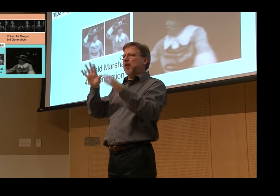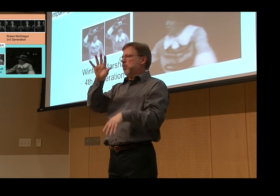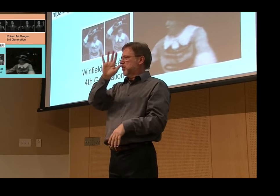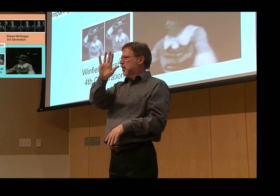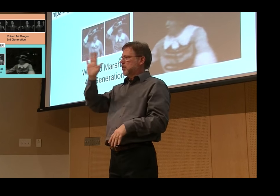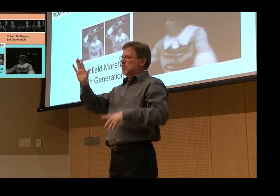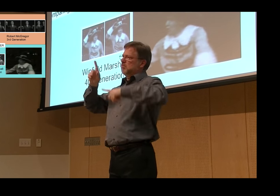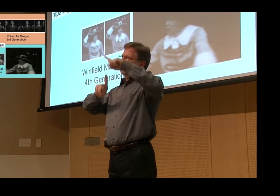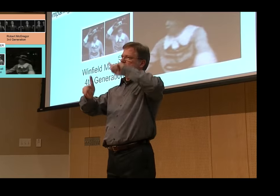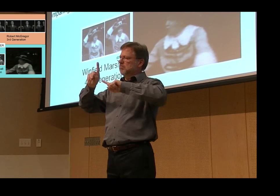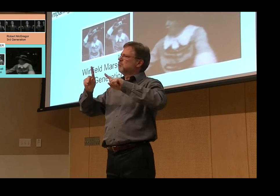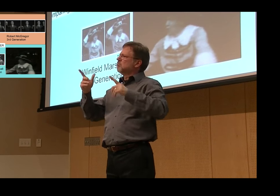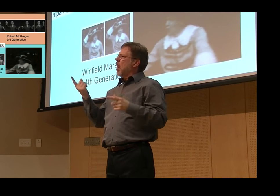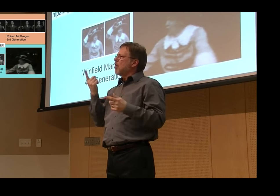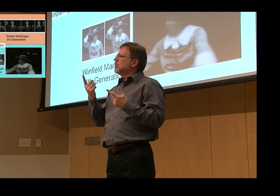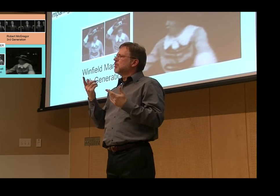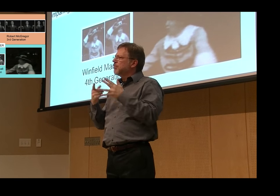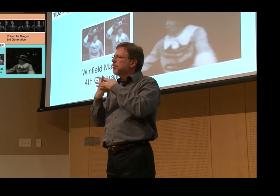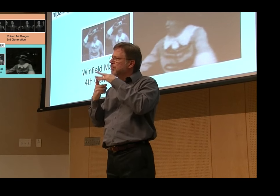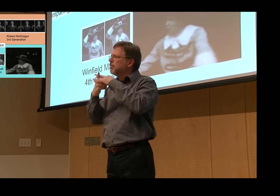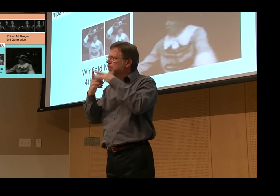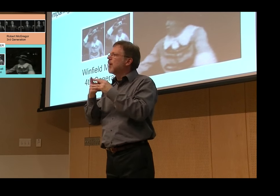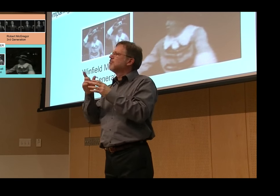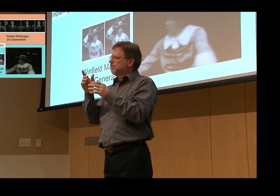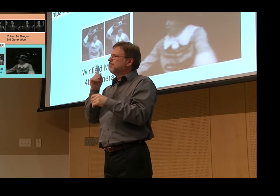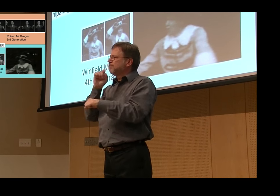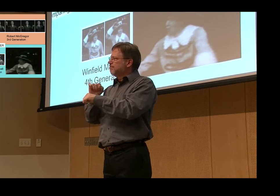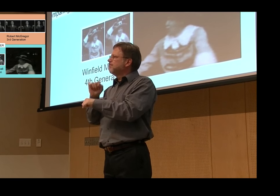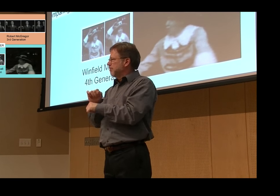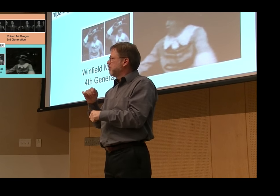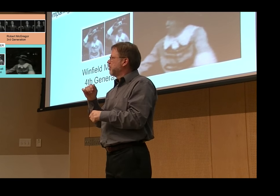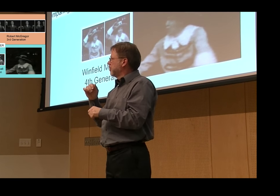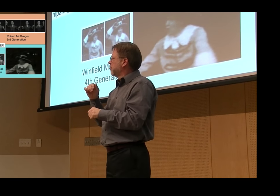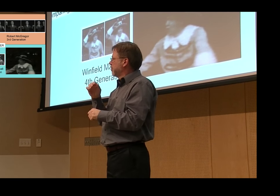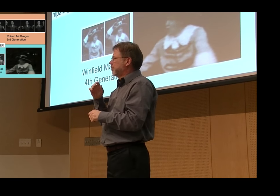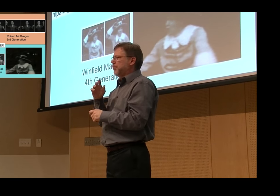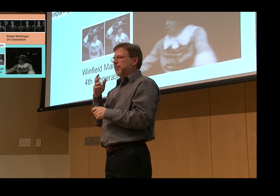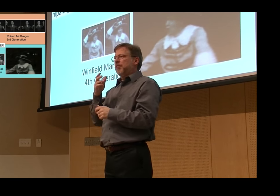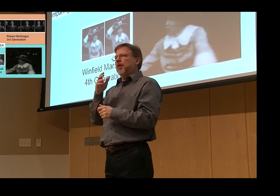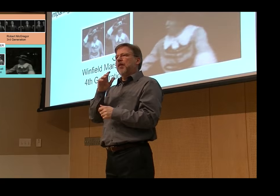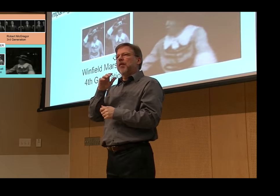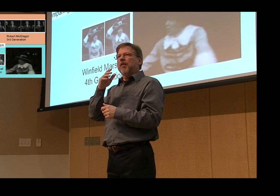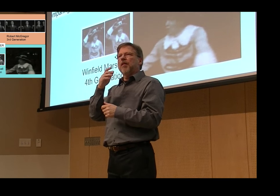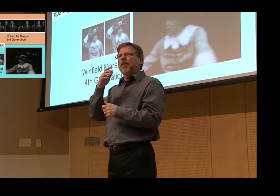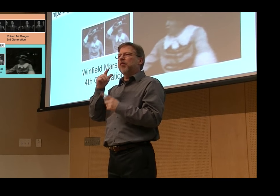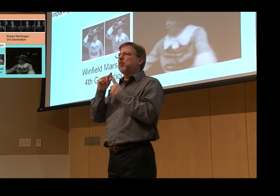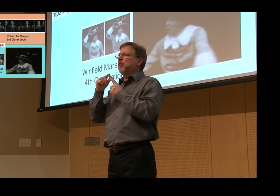you a couple of examples from the third generation and the fourth generation to show the distinction between how they sign